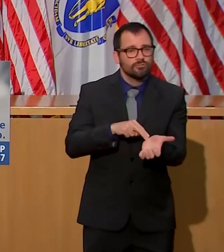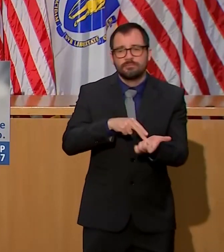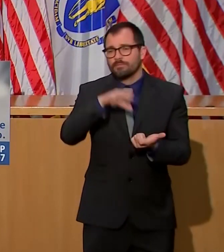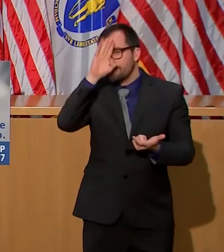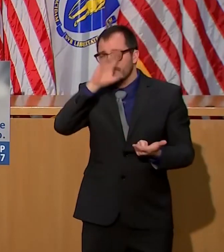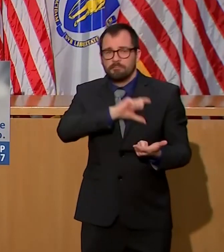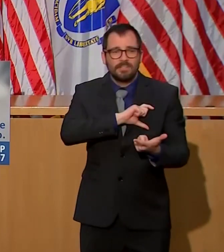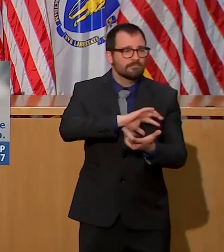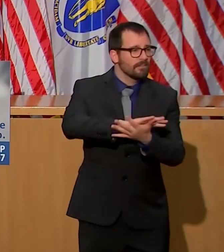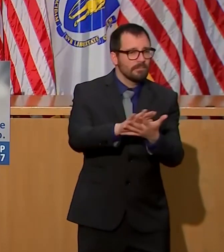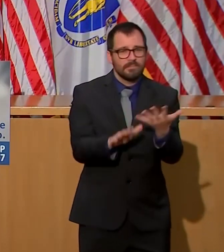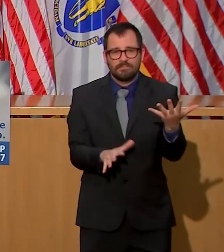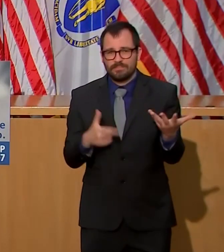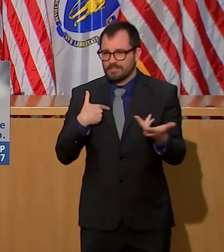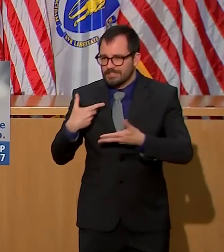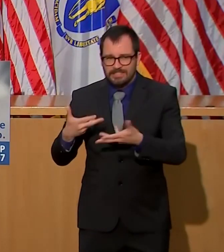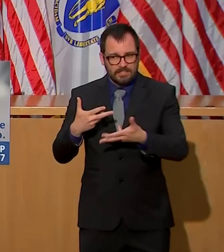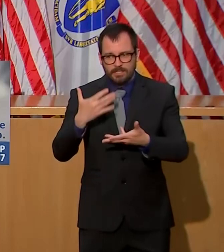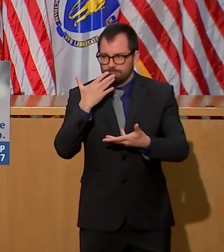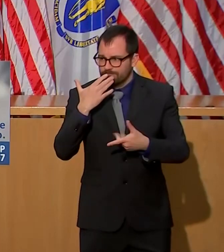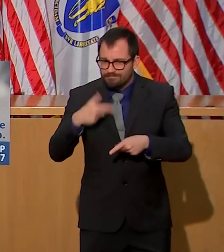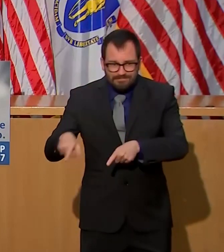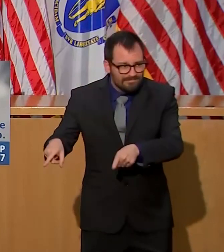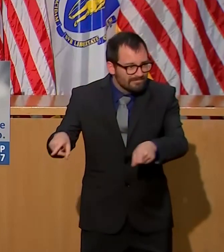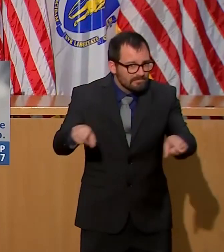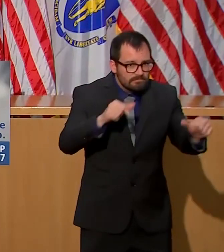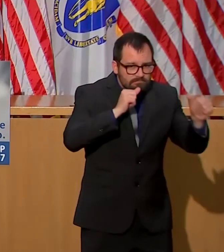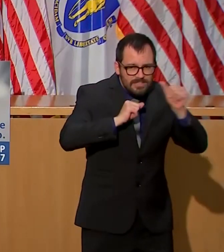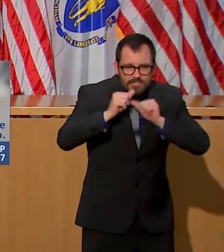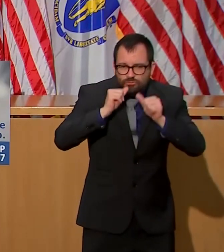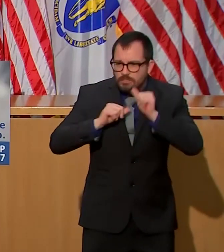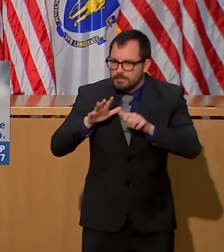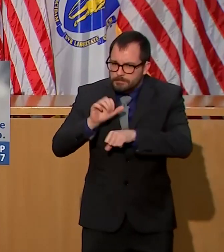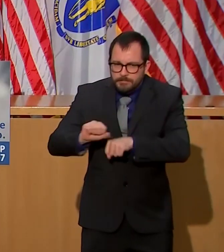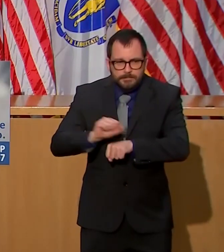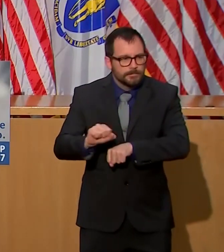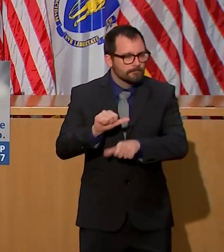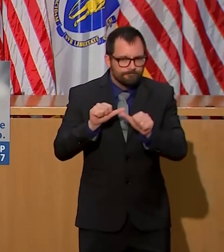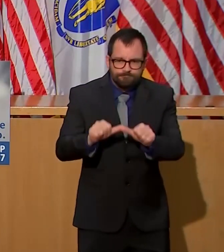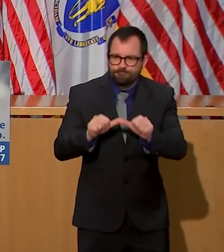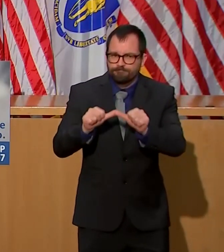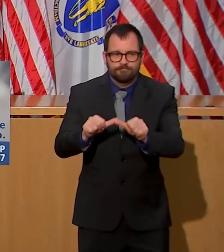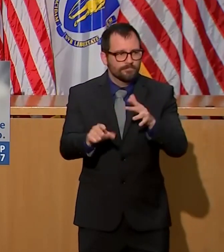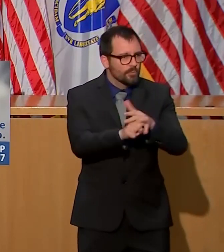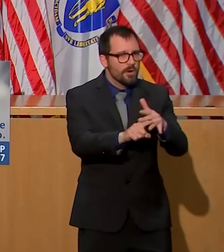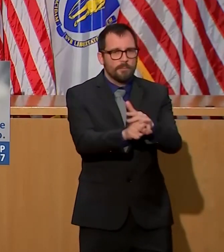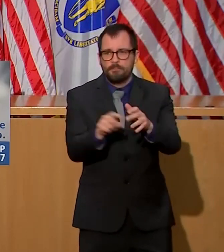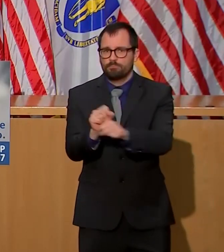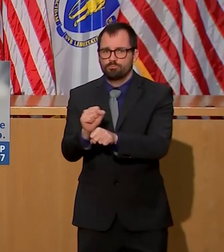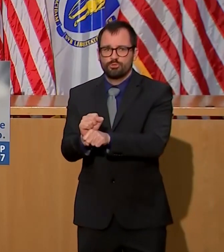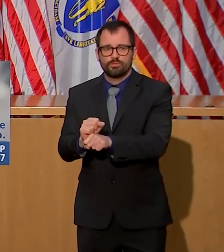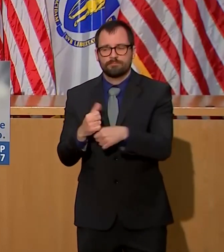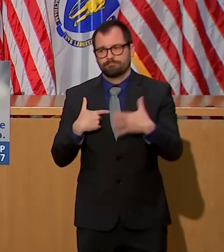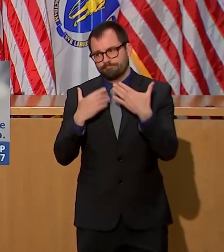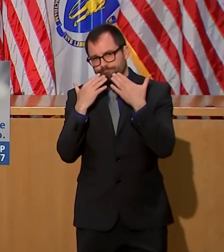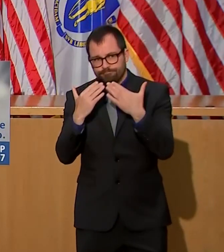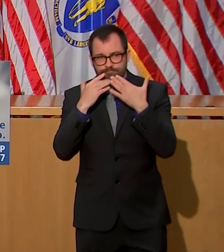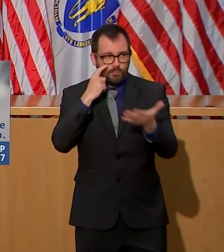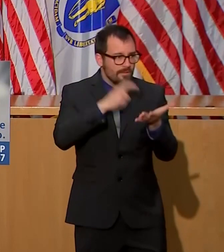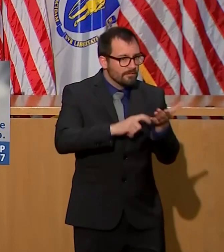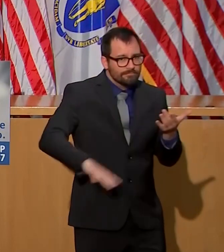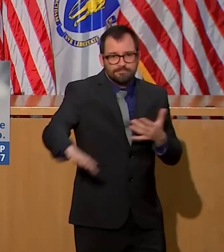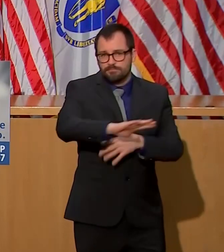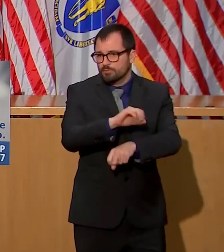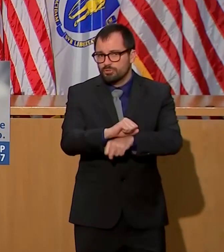every day in the fight. We also want to thank the nursing home staff that work diligently to care for some of our most vulnerable residents